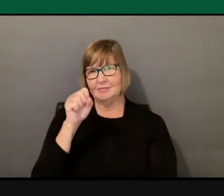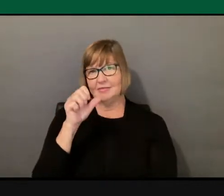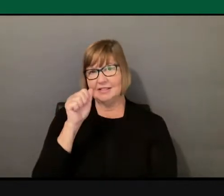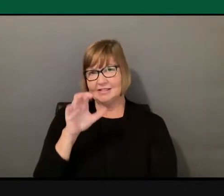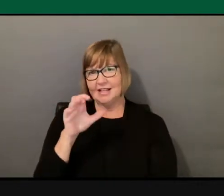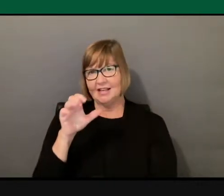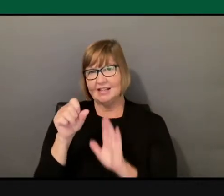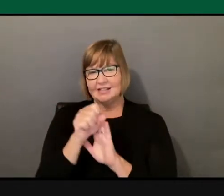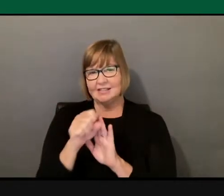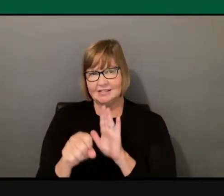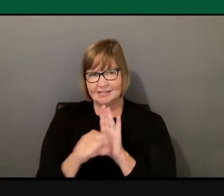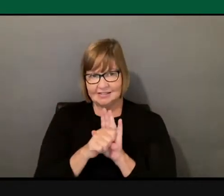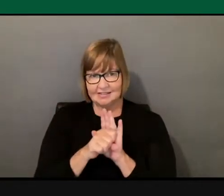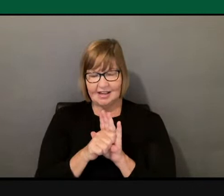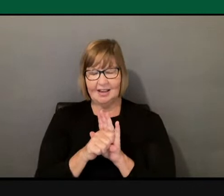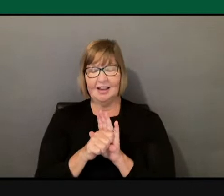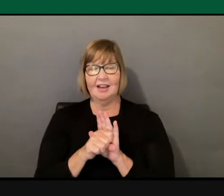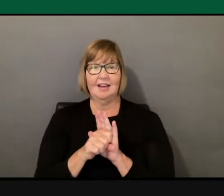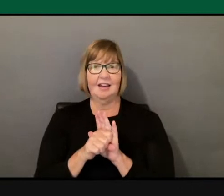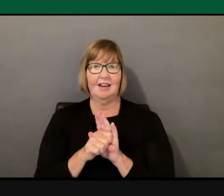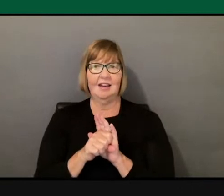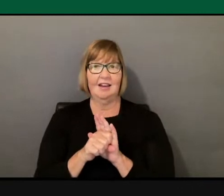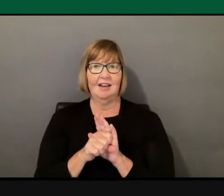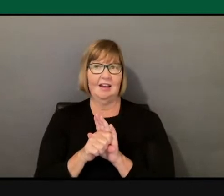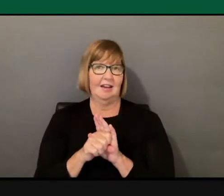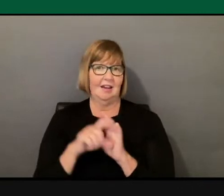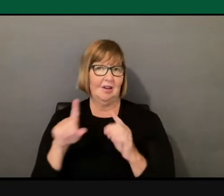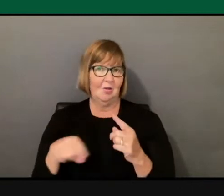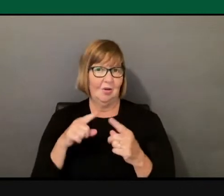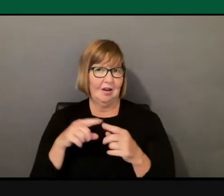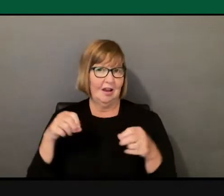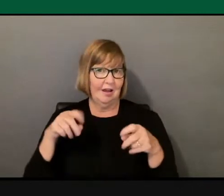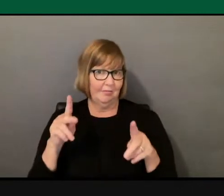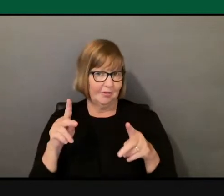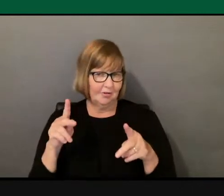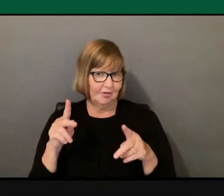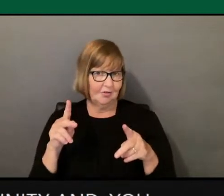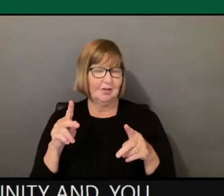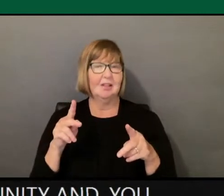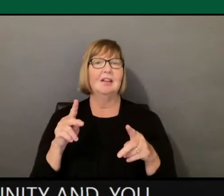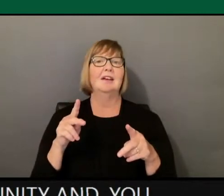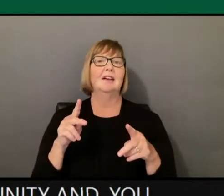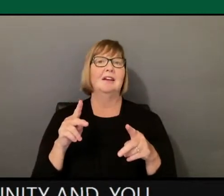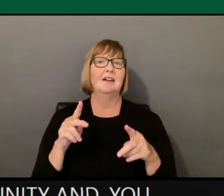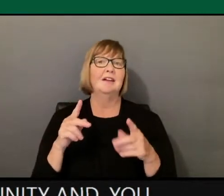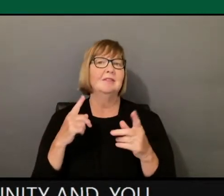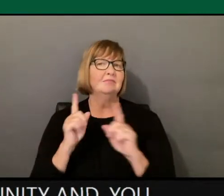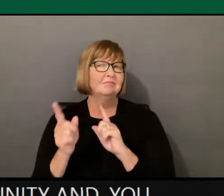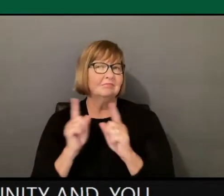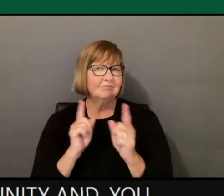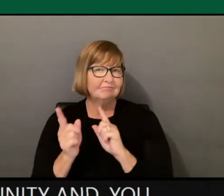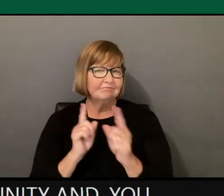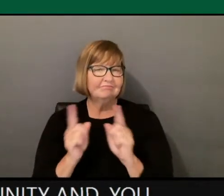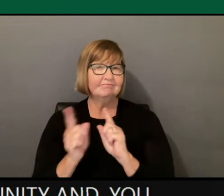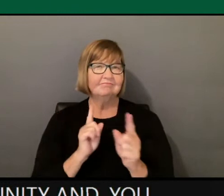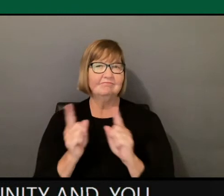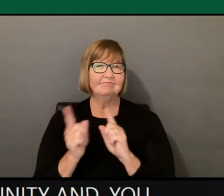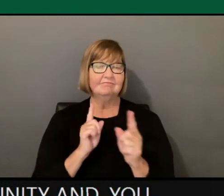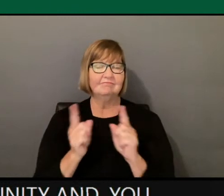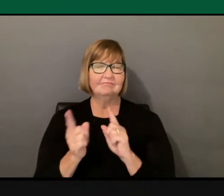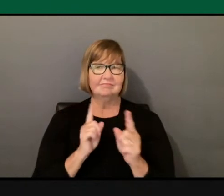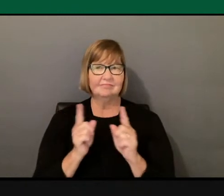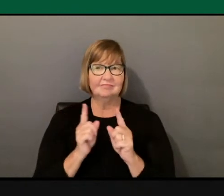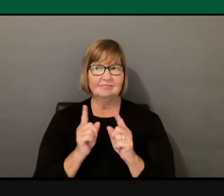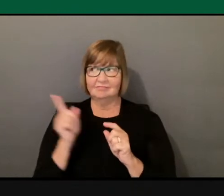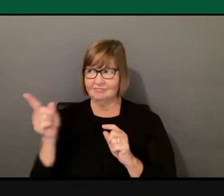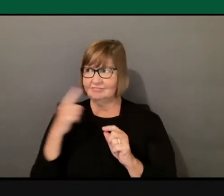you know, the opportunity, you know, with me to, when we were having this conversation, she said,